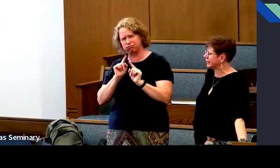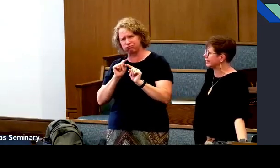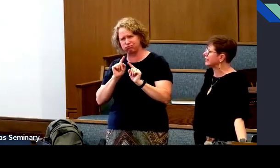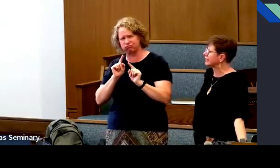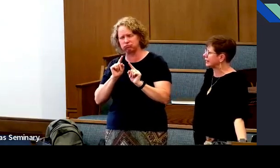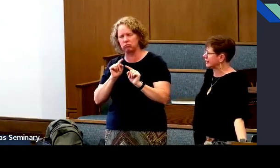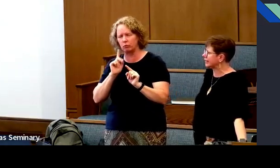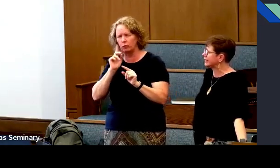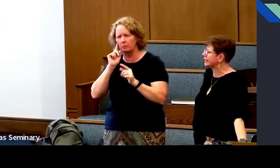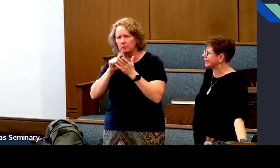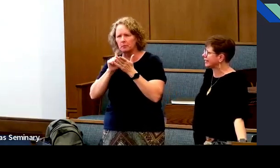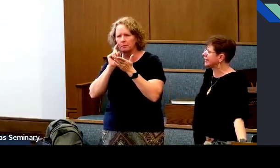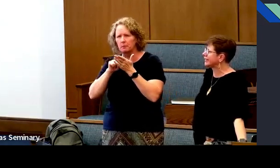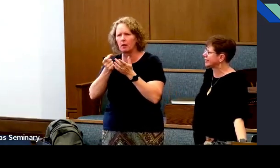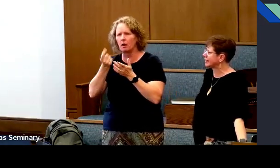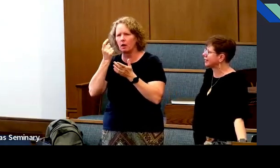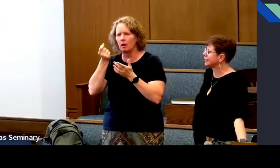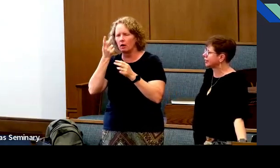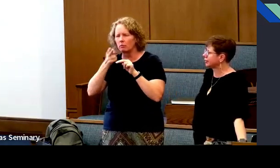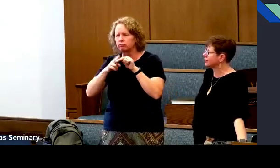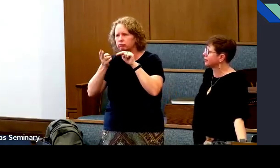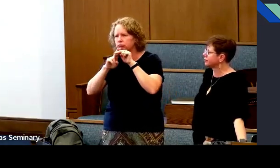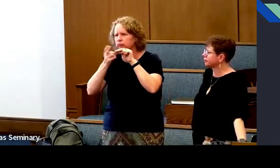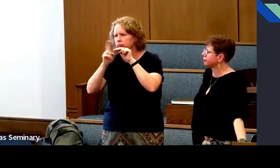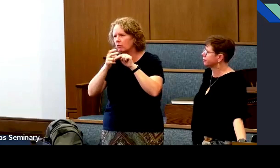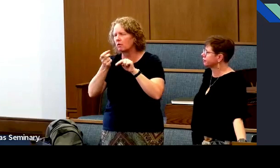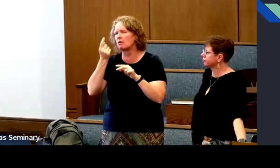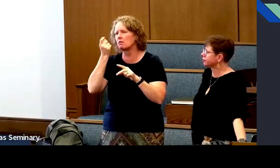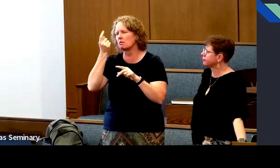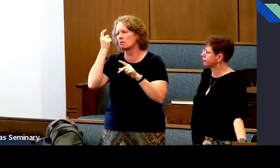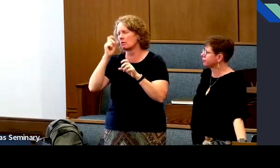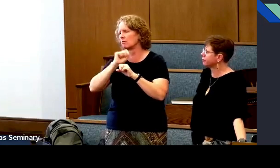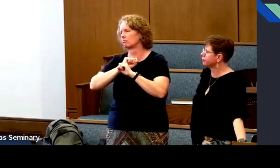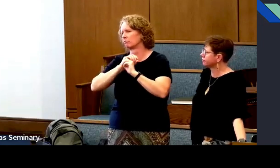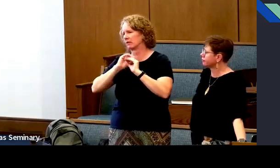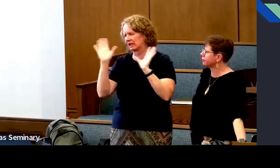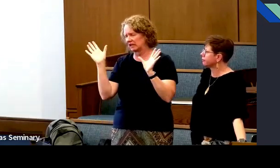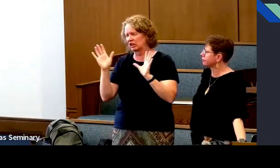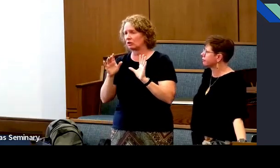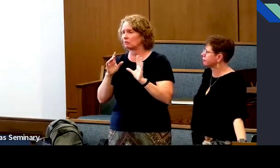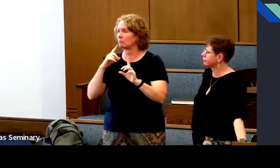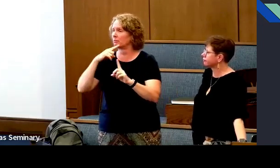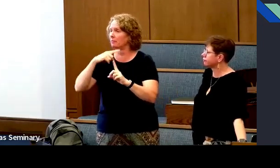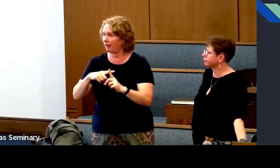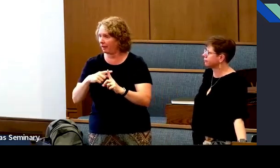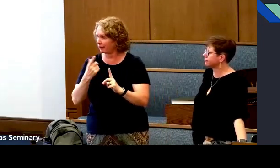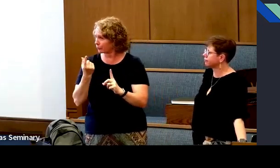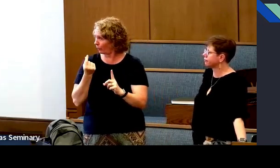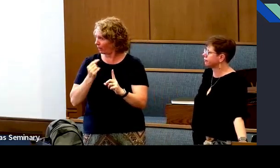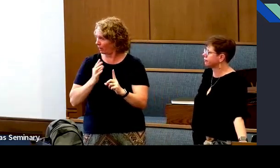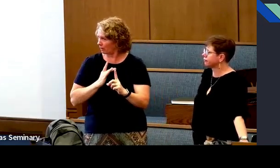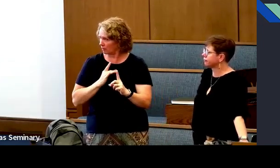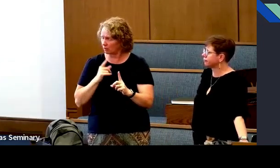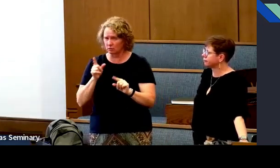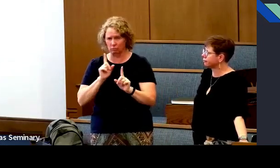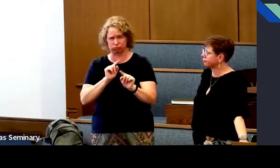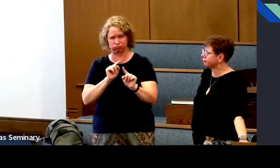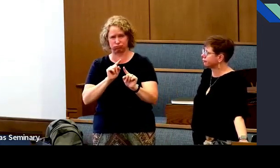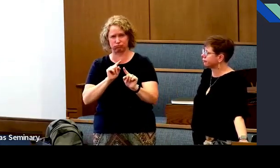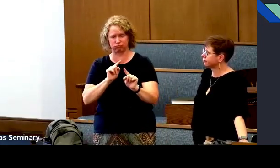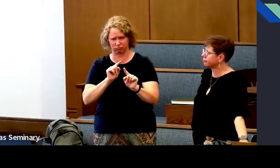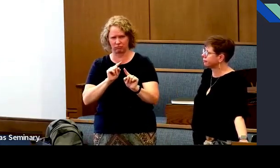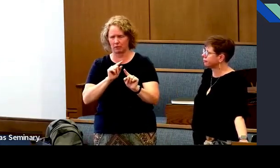This isn't something we want to forget. We want to go as often as we can and increase our understanding. Plus,